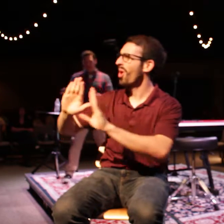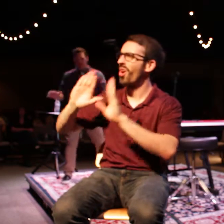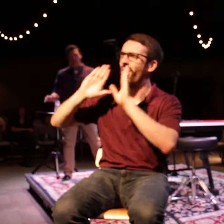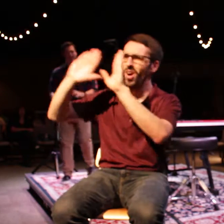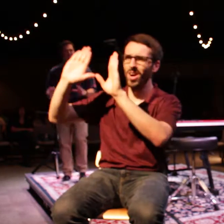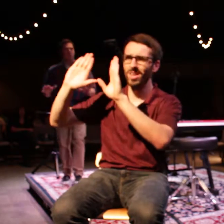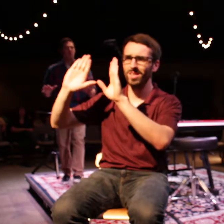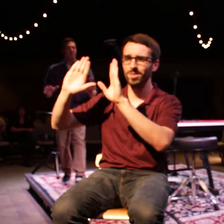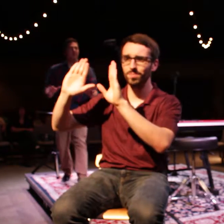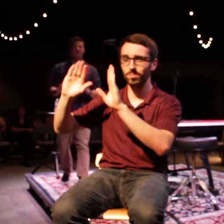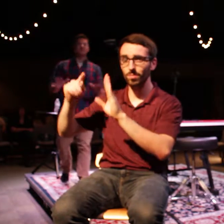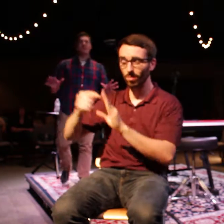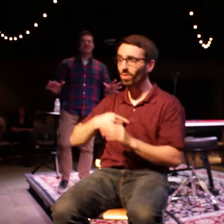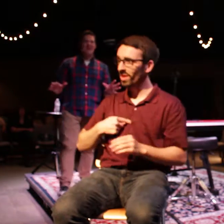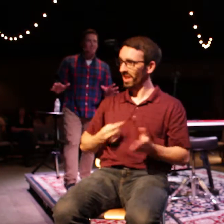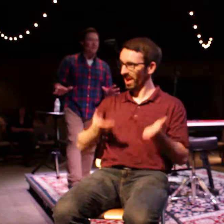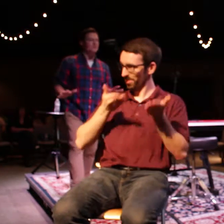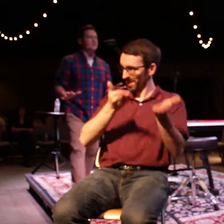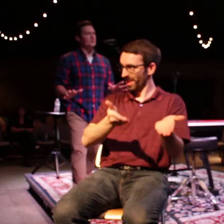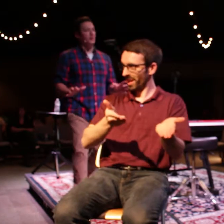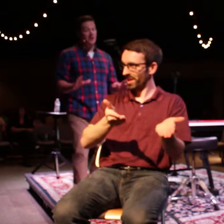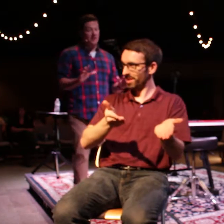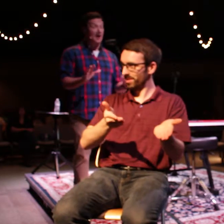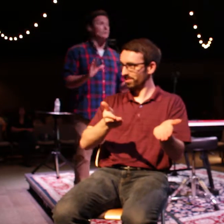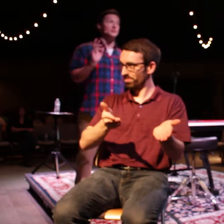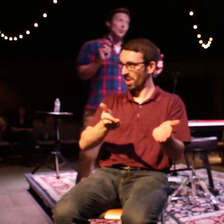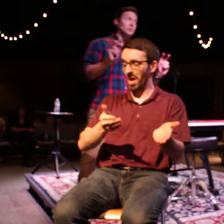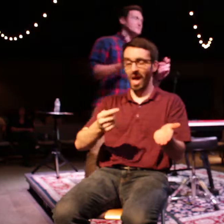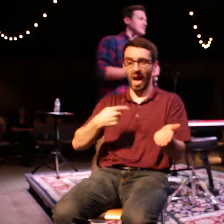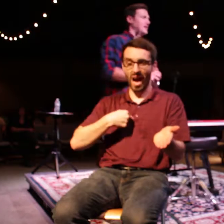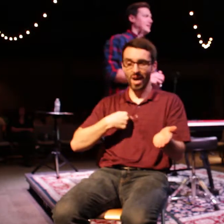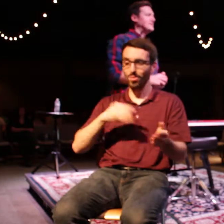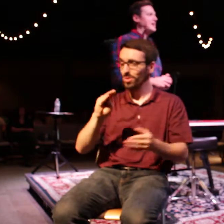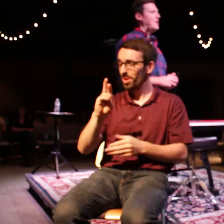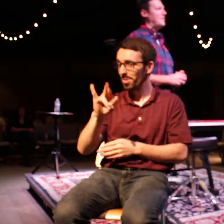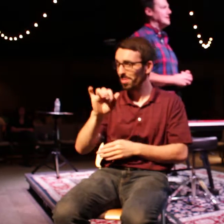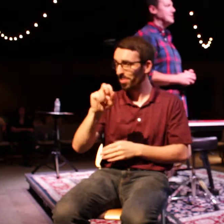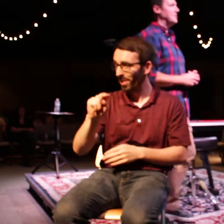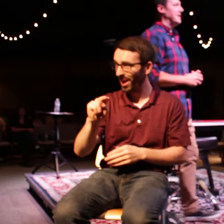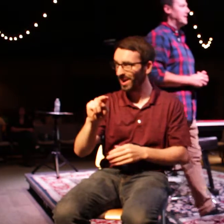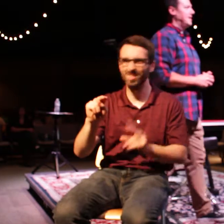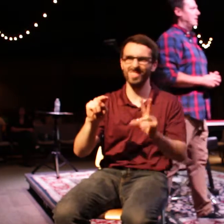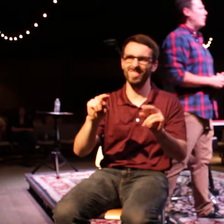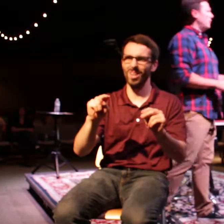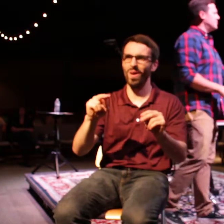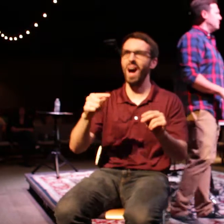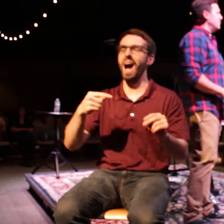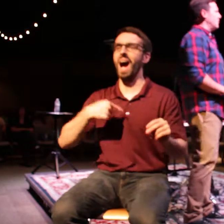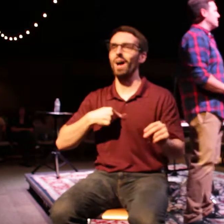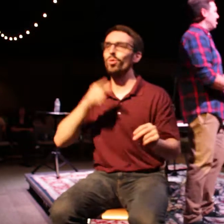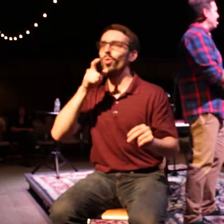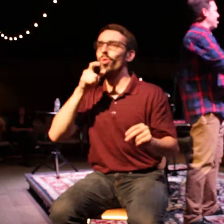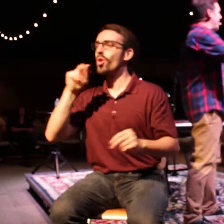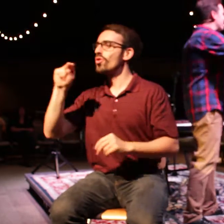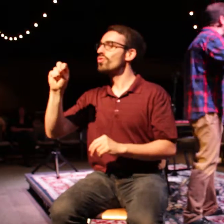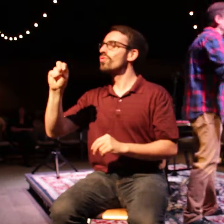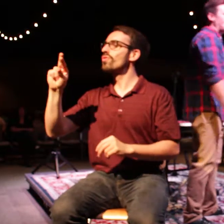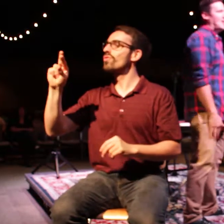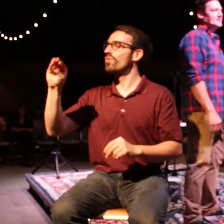knew me as Brian. That wasn't my name while I was there at the credit union. I was Norm's son. That's how everybody knew me. Oh, aren't you Norm's son? That's how everybody talked